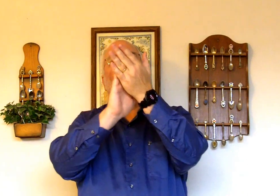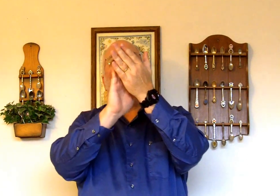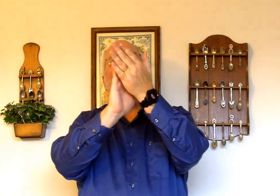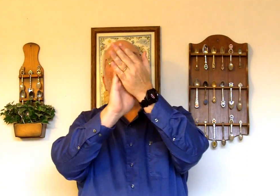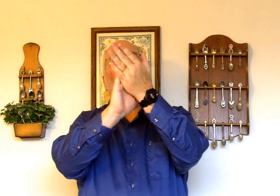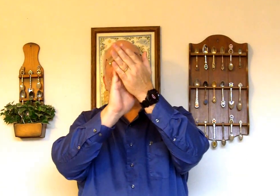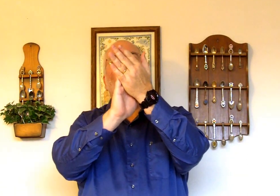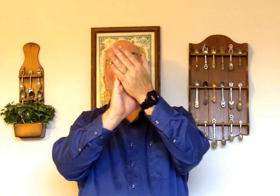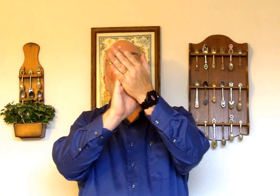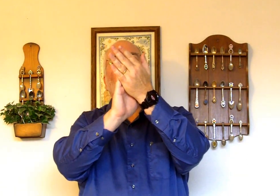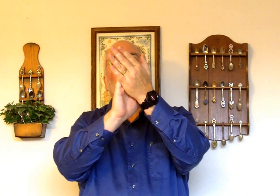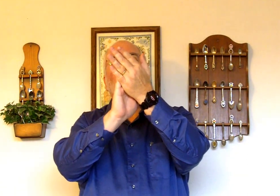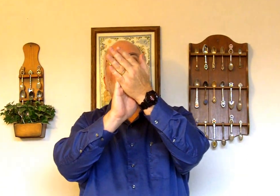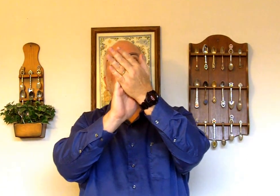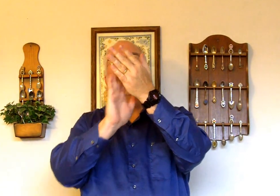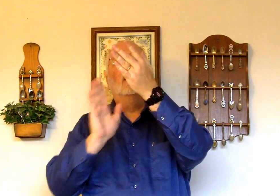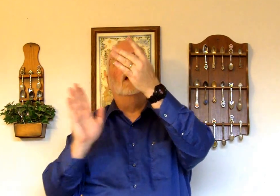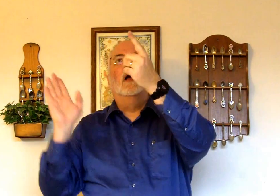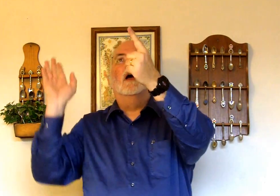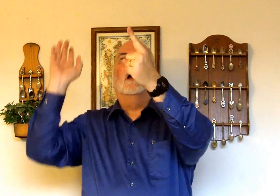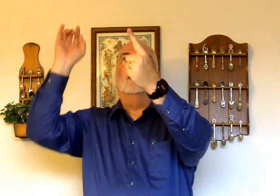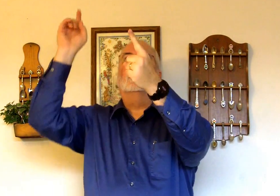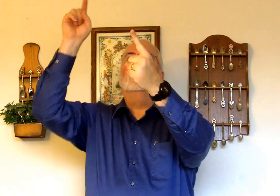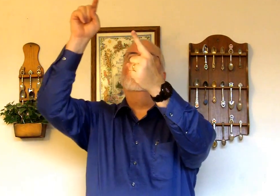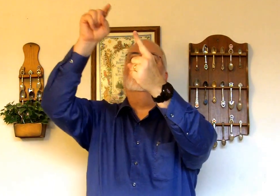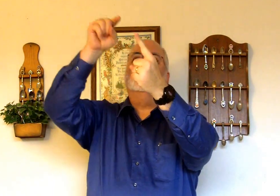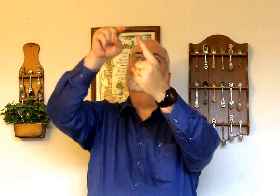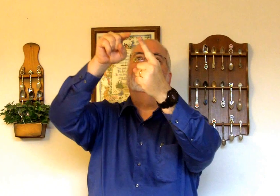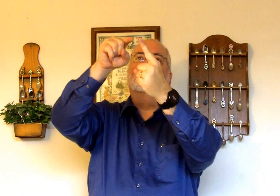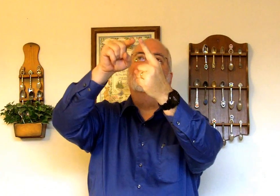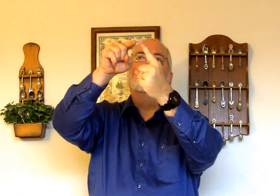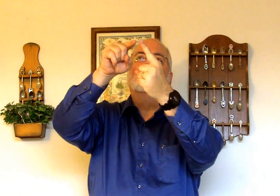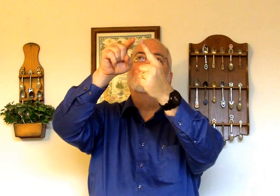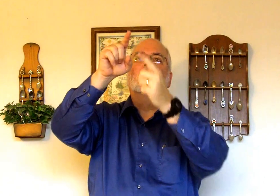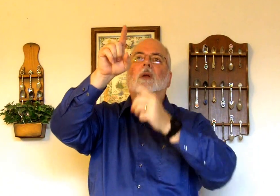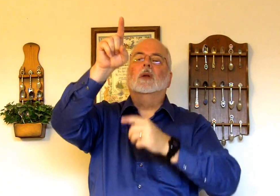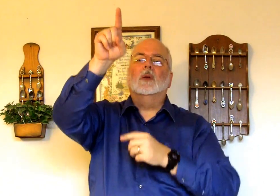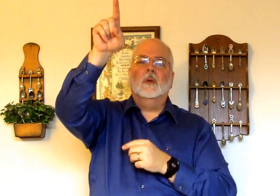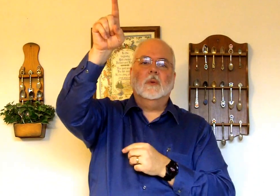unto you.